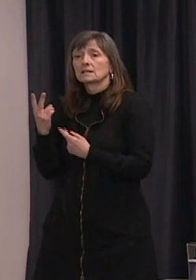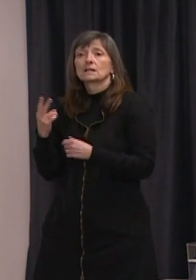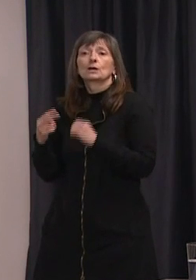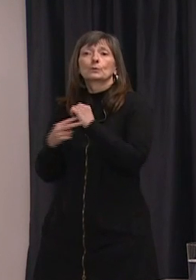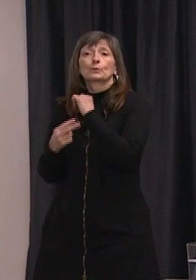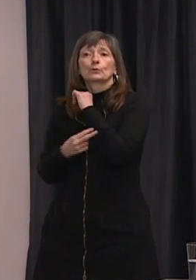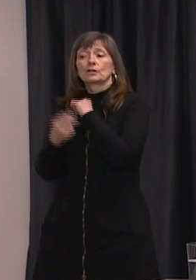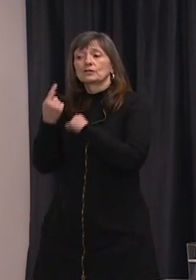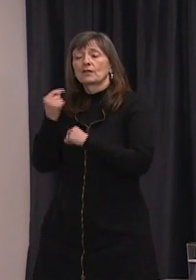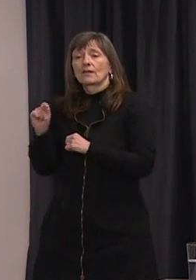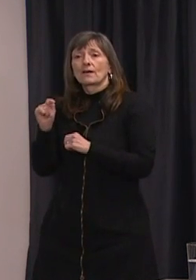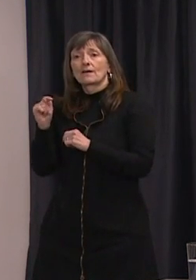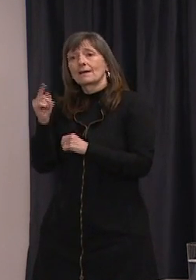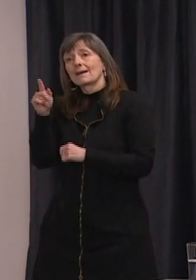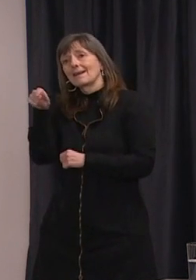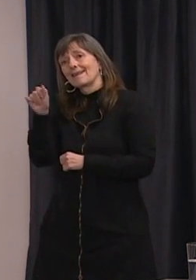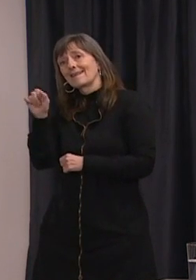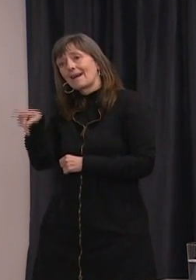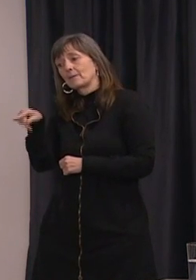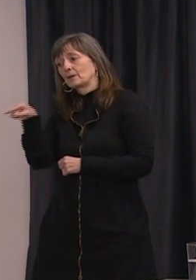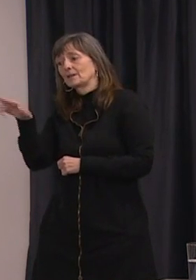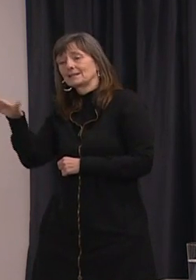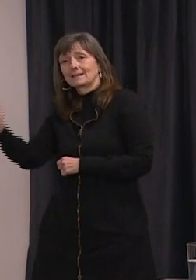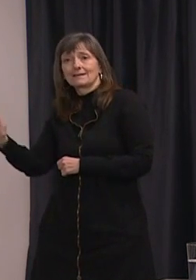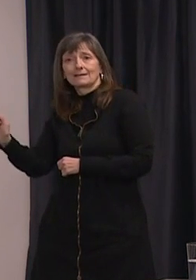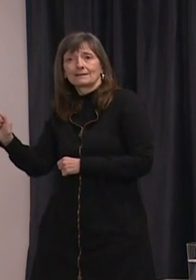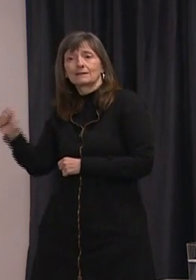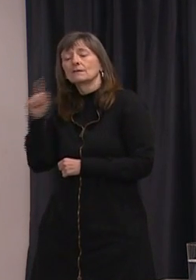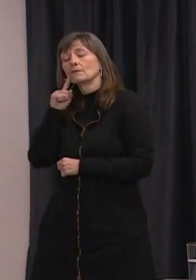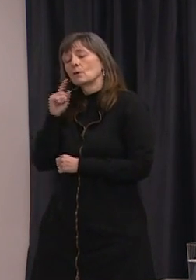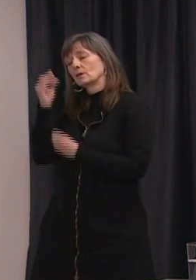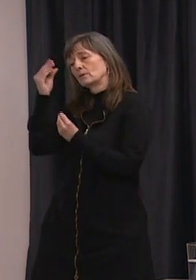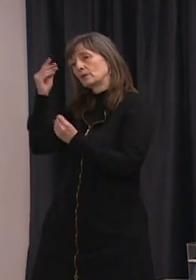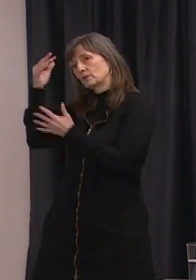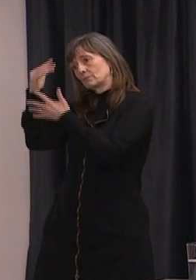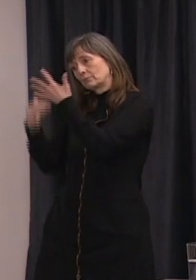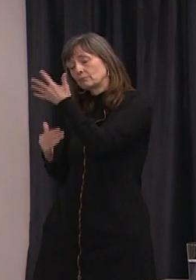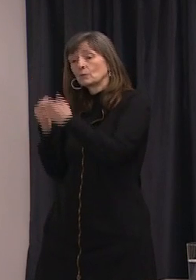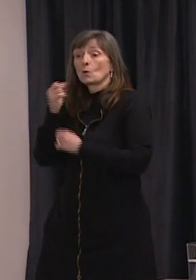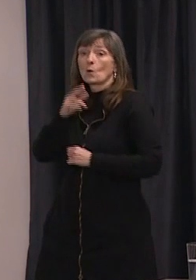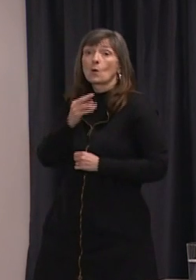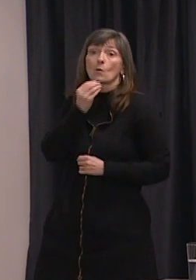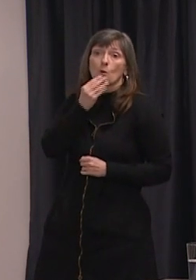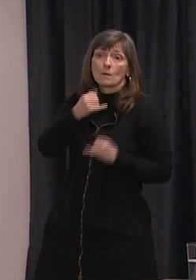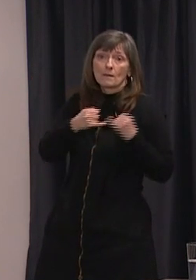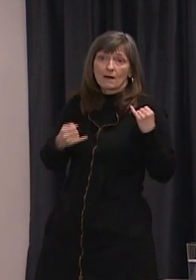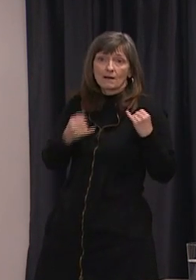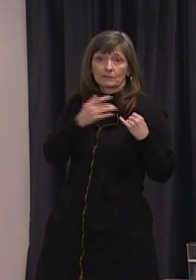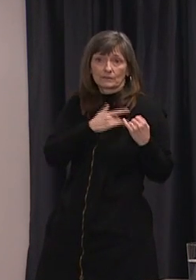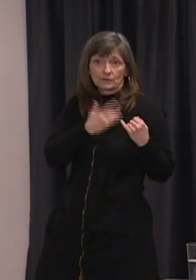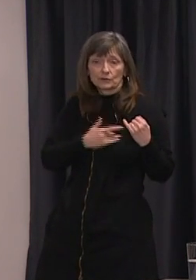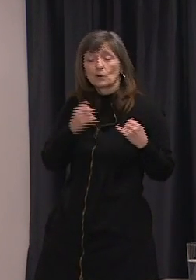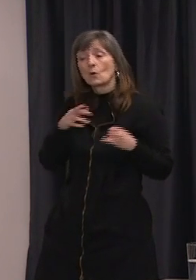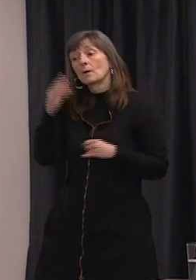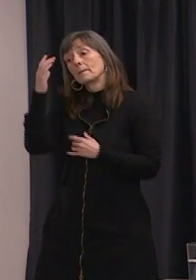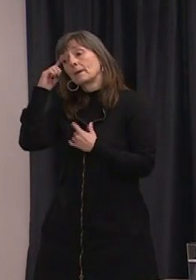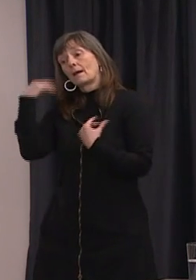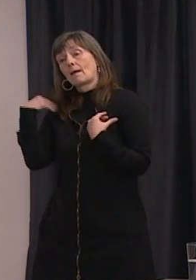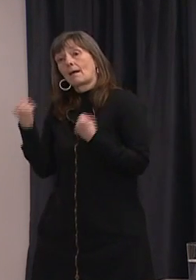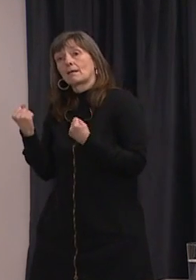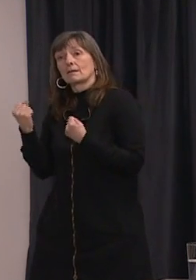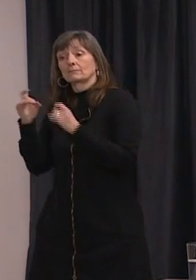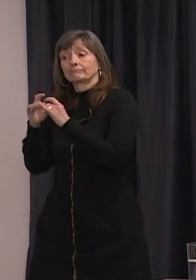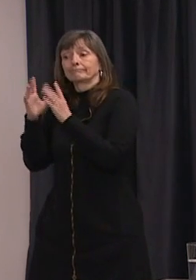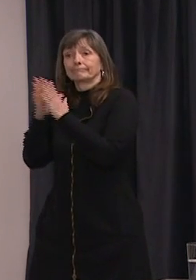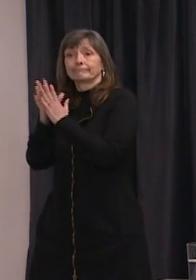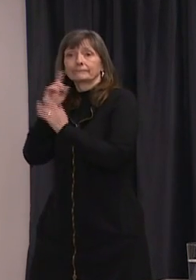.ca to access these services. You can also call the provincial warm line or the mental health crisis line if